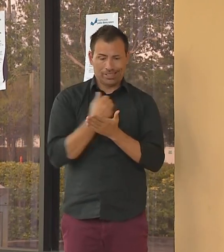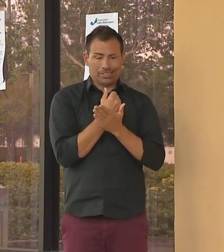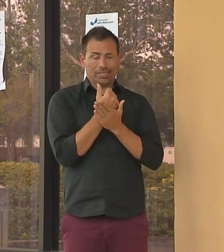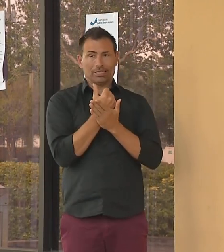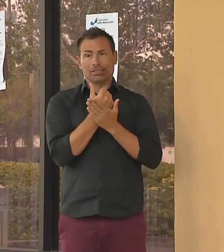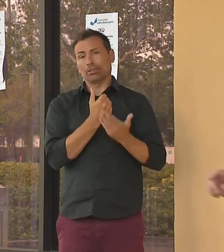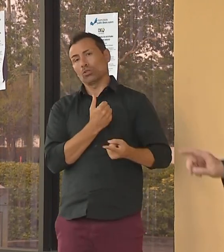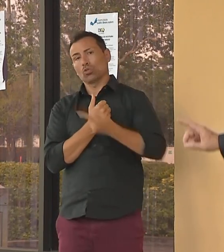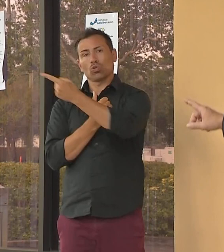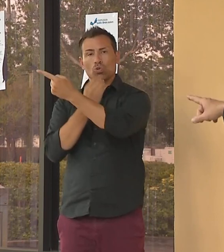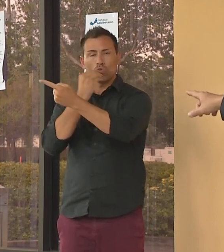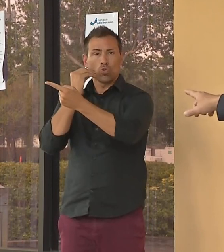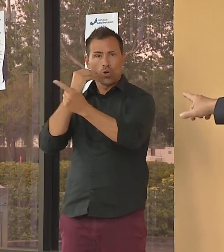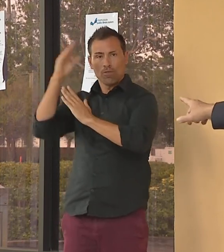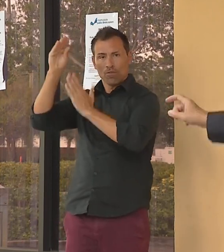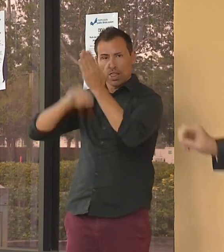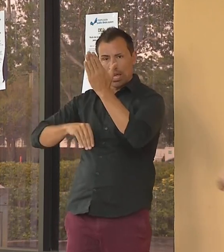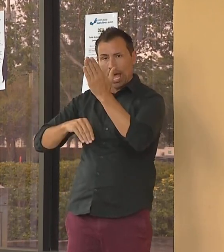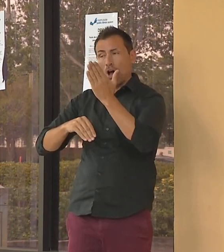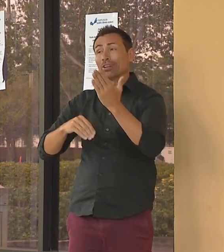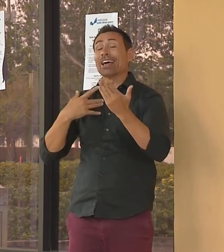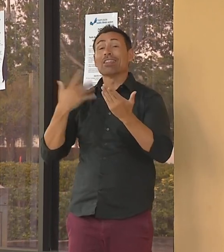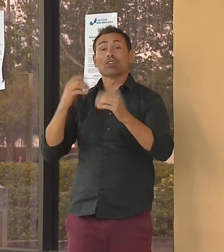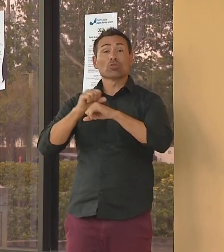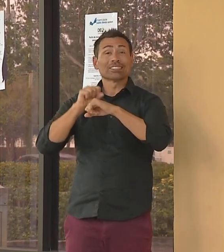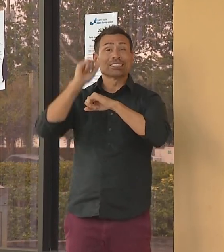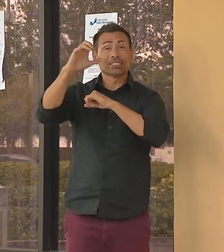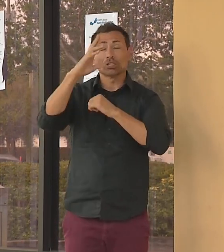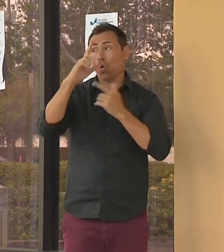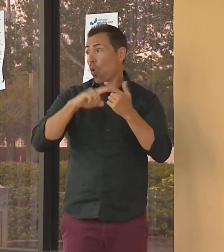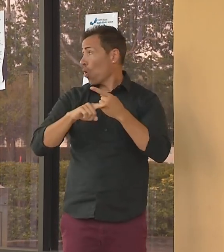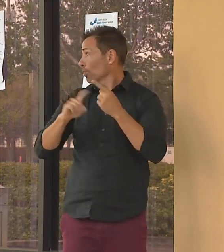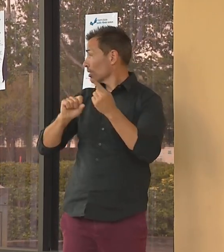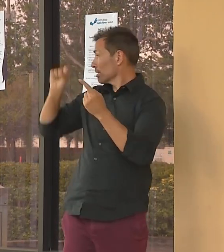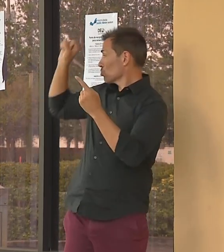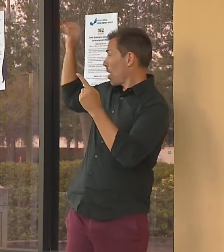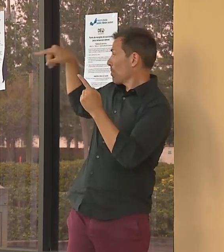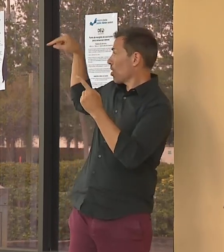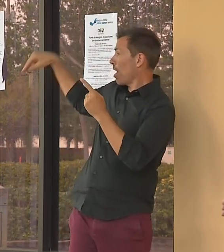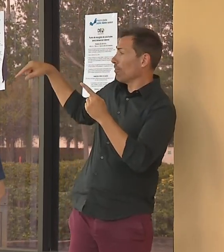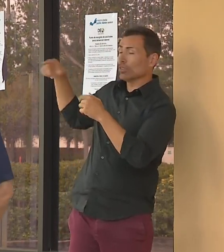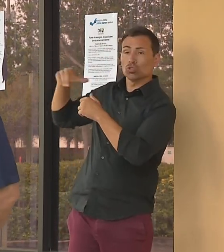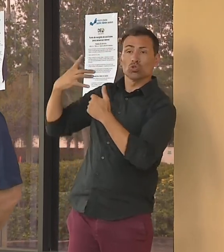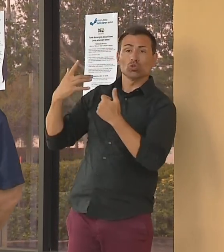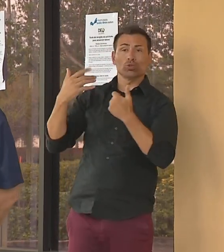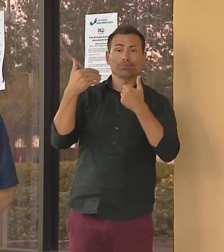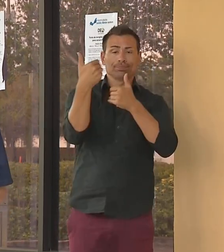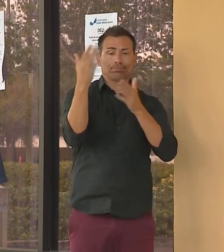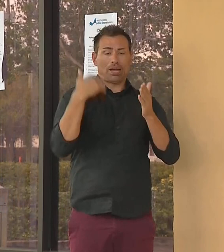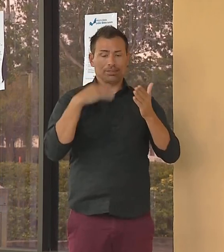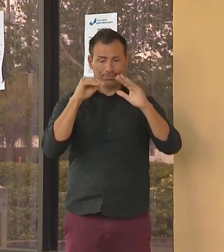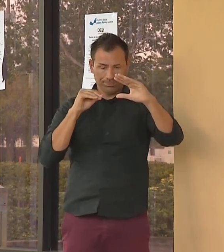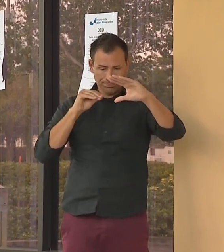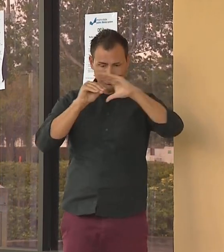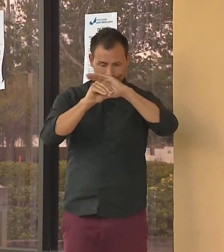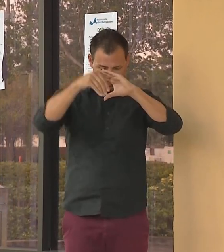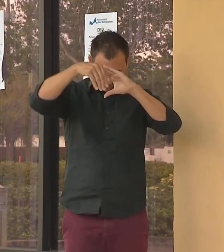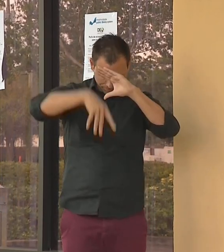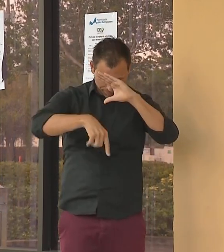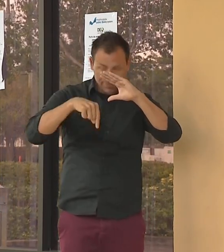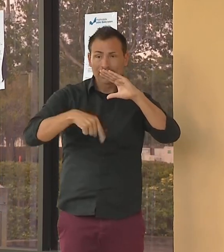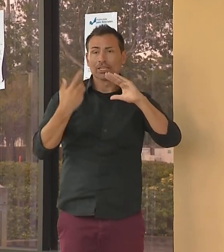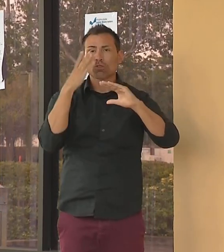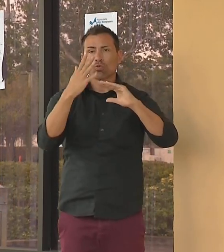sites as well. You can see one of the deposit sites over there. We want to make sure that personal information is protected, so